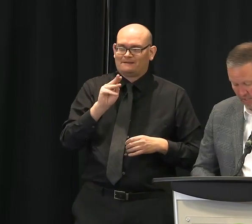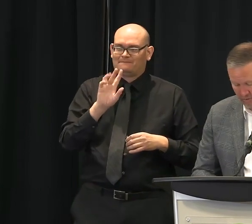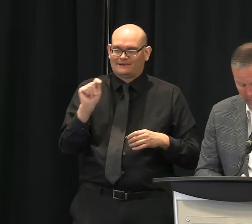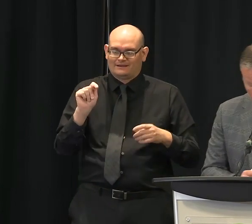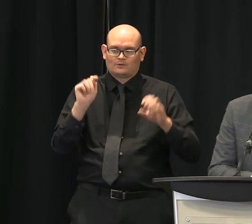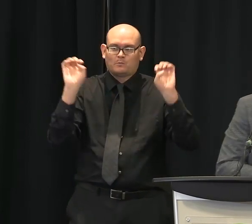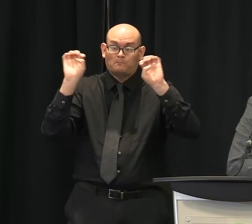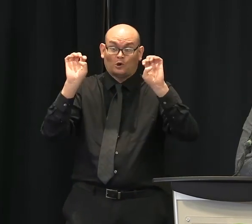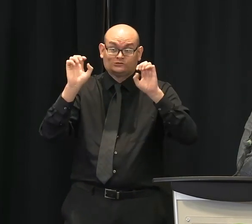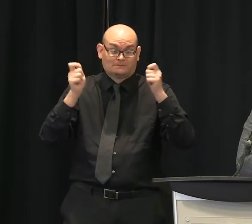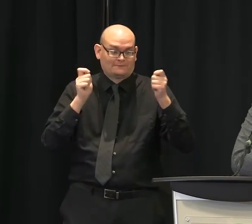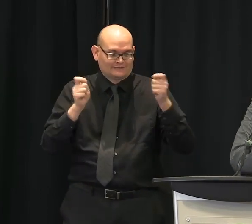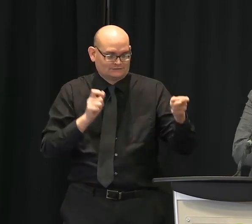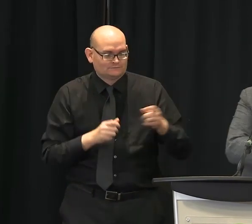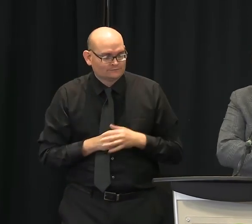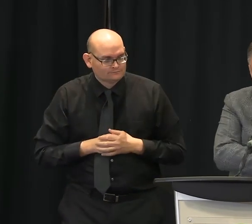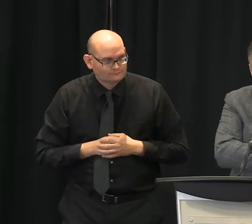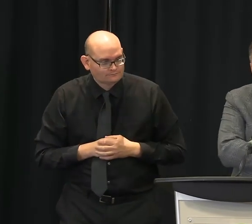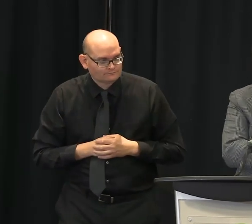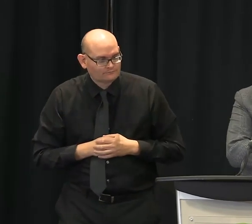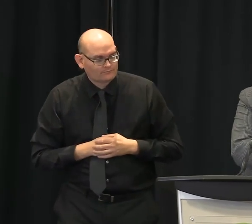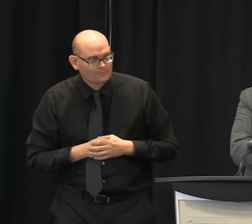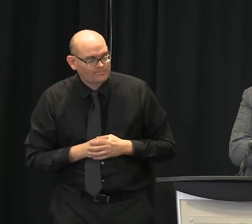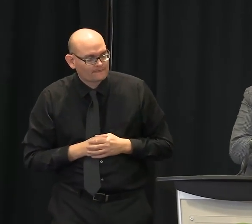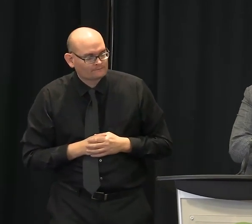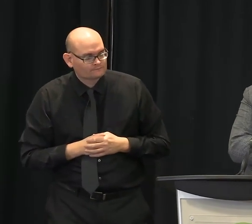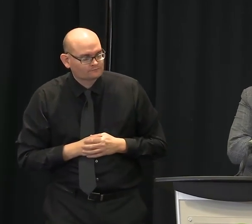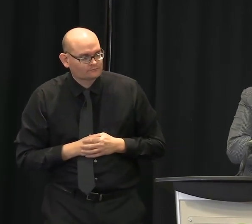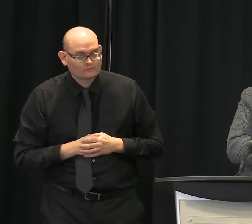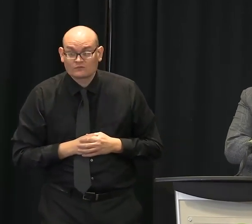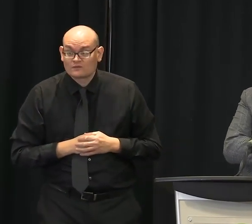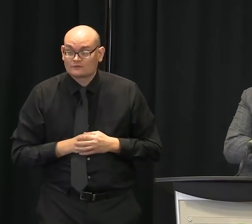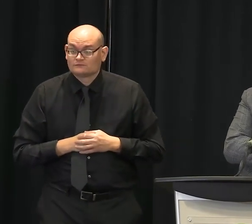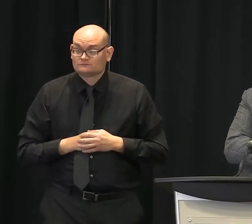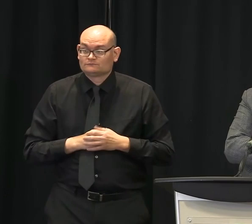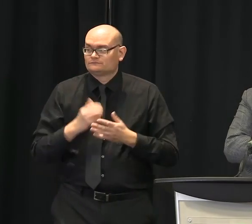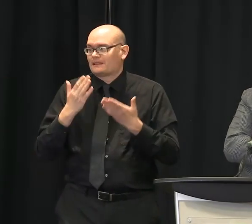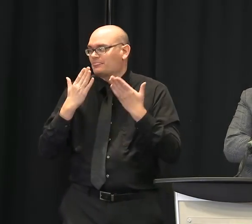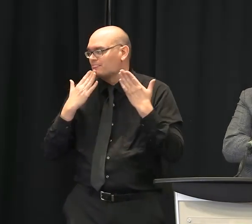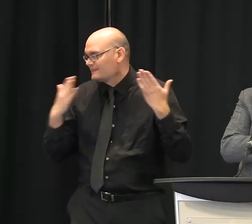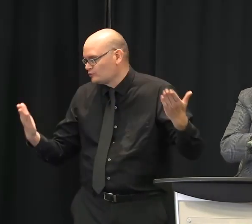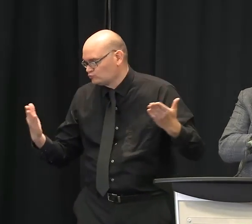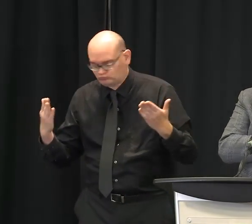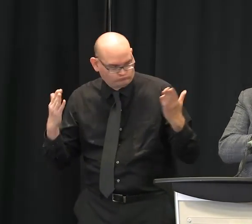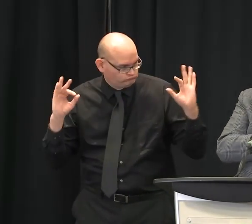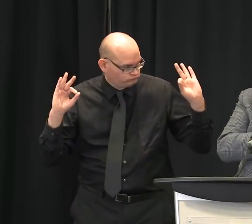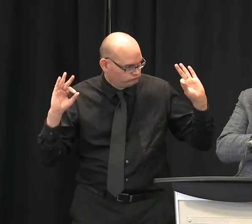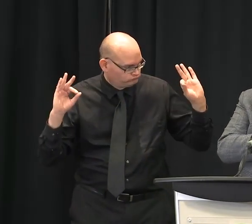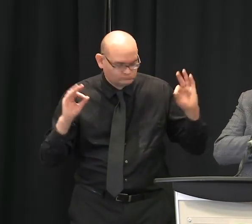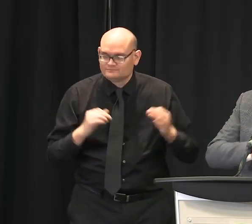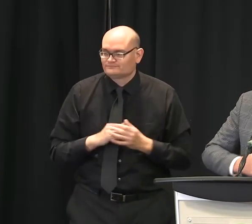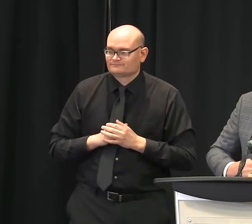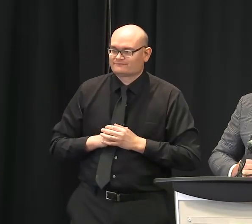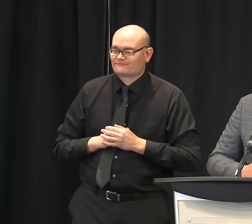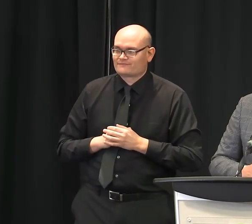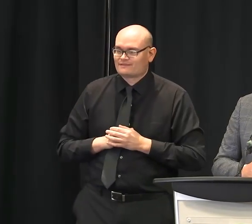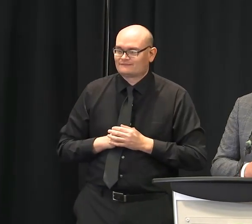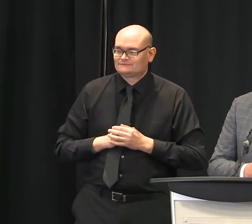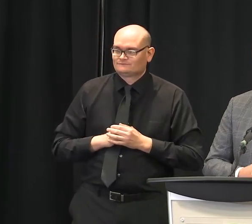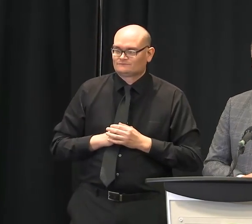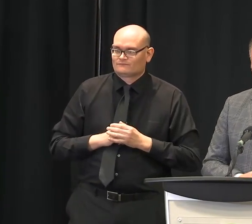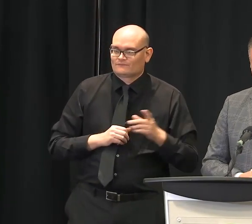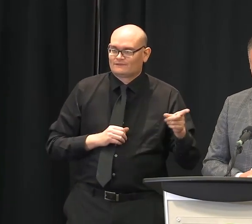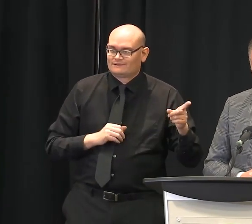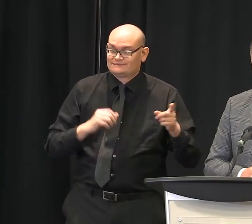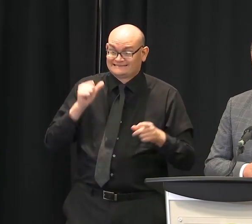Thank you, Dr. Traxler. Thanks for having us again, Mr. Mayor. As of the end of the business yesterday, May 7th, we were notified in Greenville